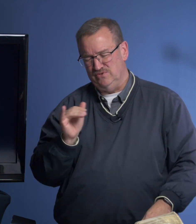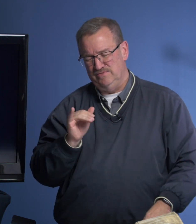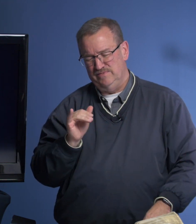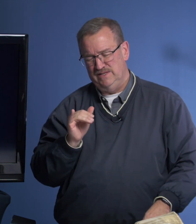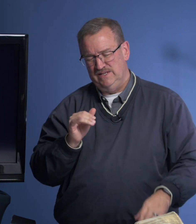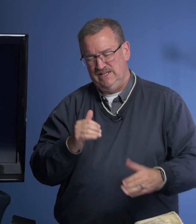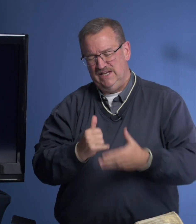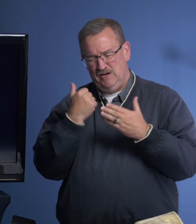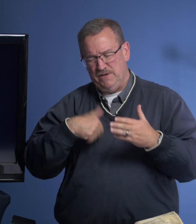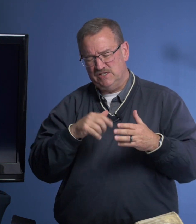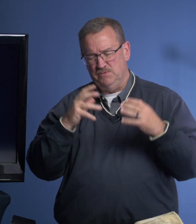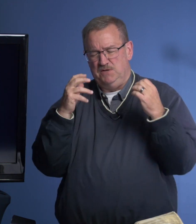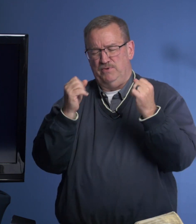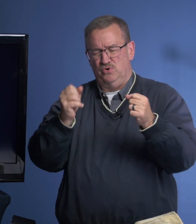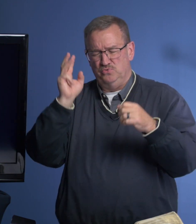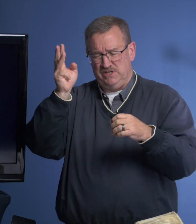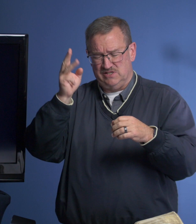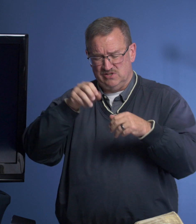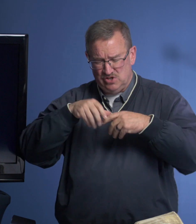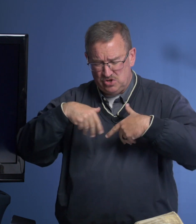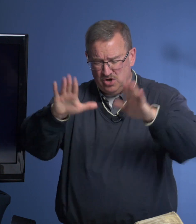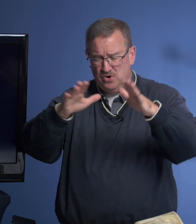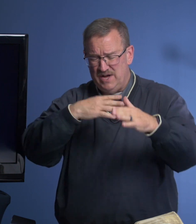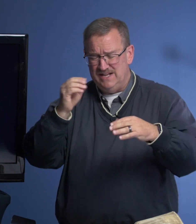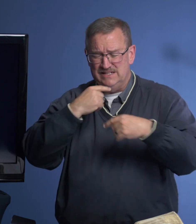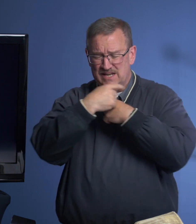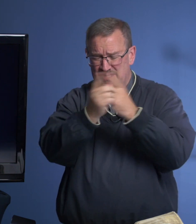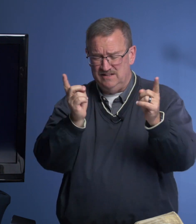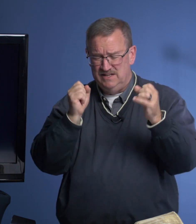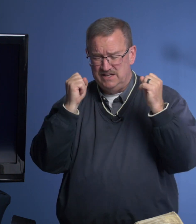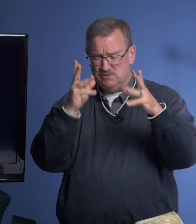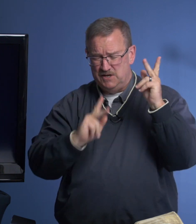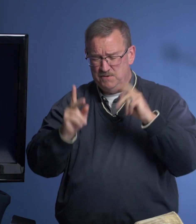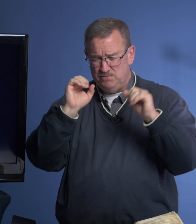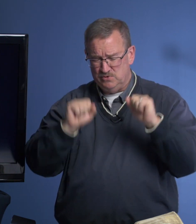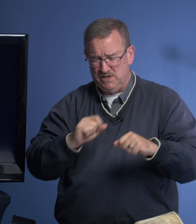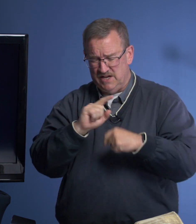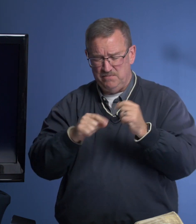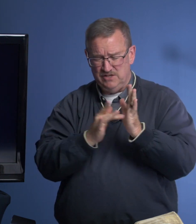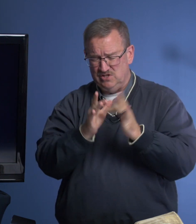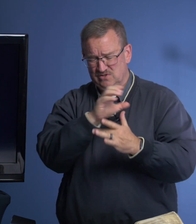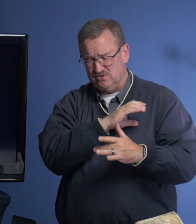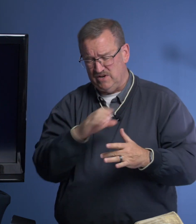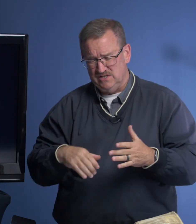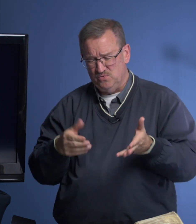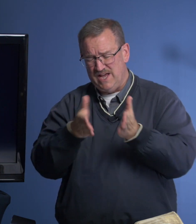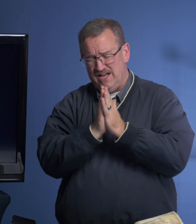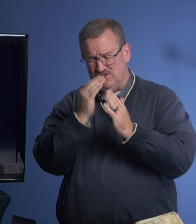Help us to be bold witnesses, to go and tell as many people as we can about Jesus Christ. We ask